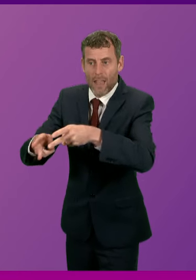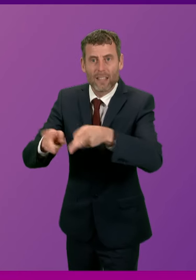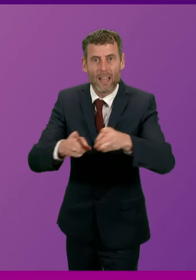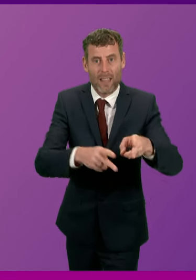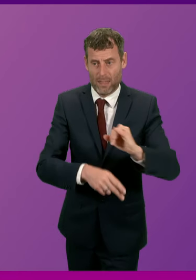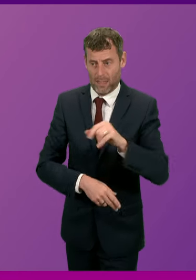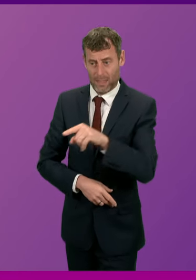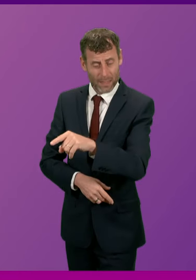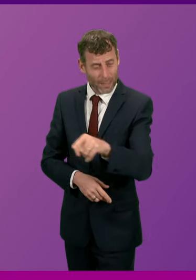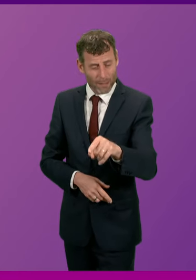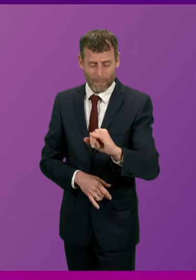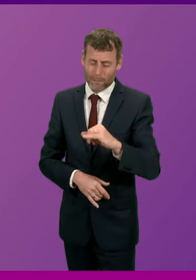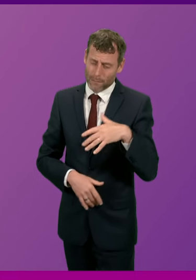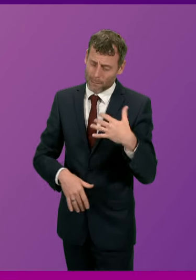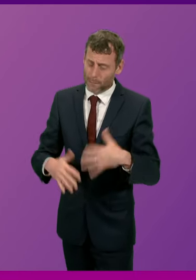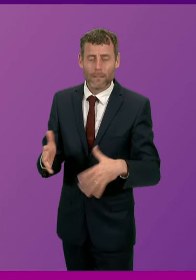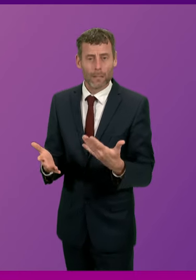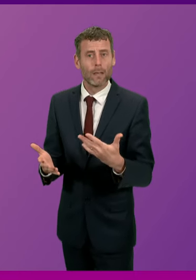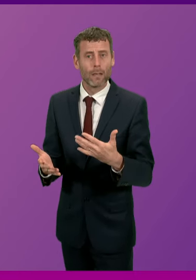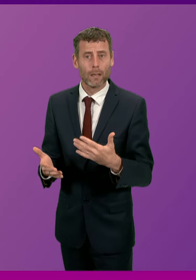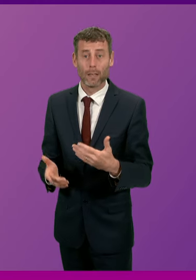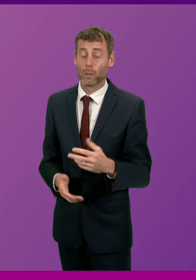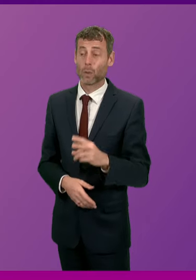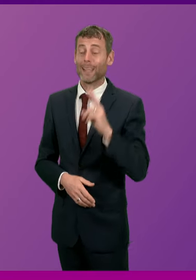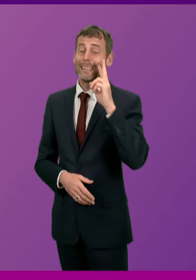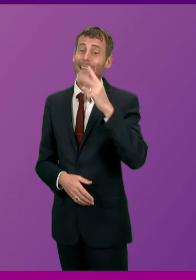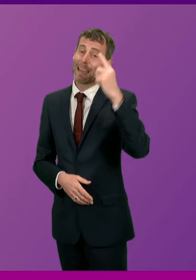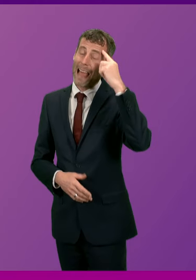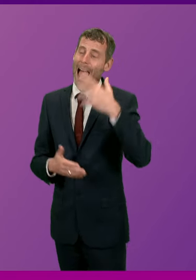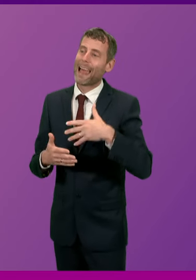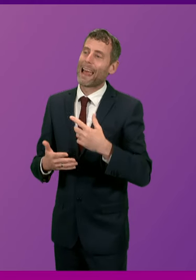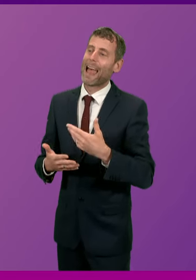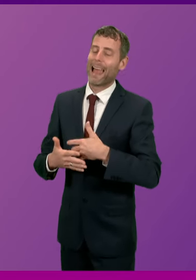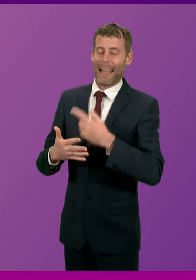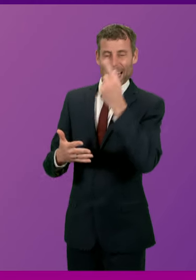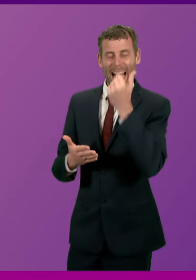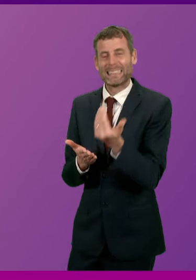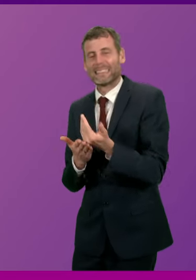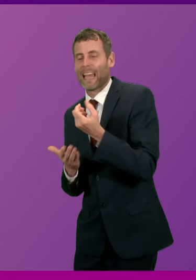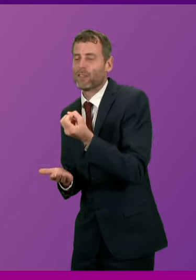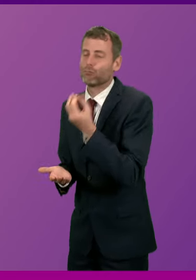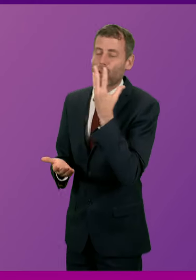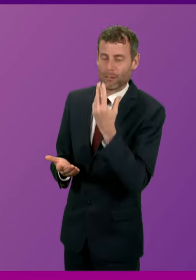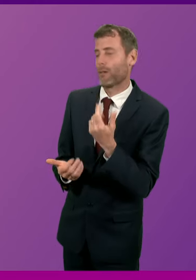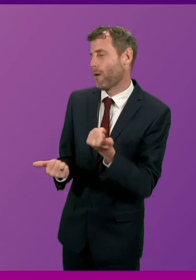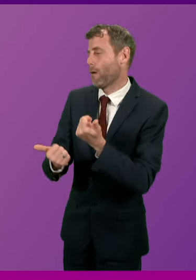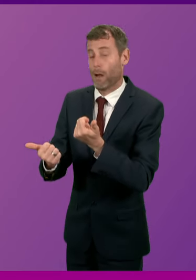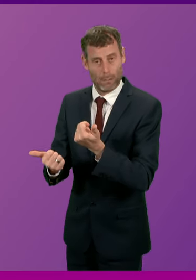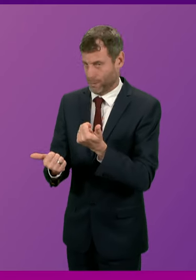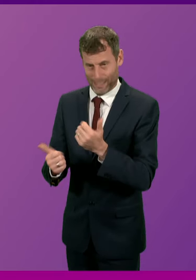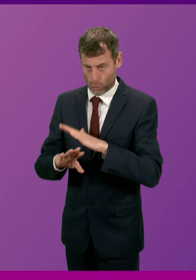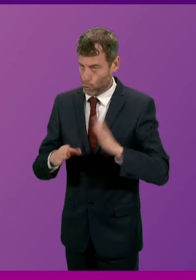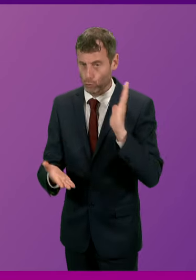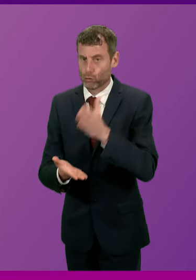nails the lazy lie that there is any safe way to consume them. So does the First Minister agree that it is